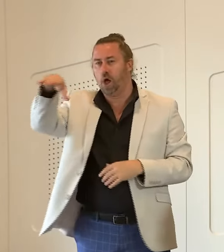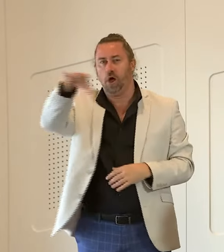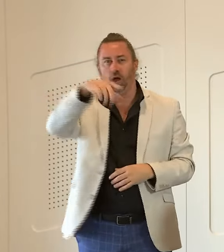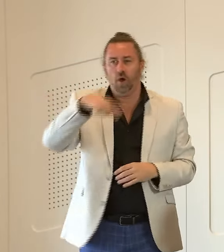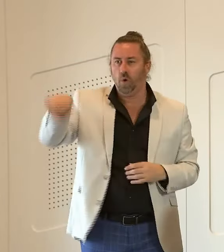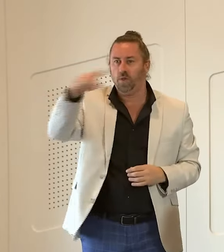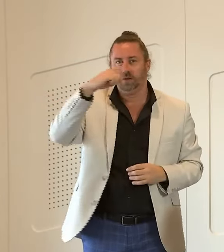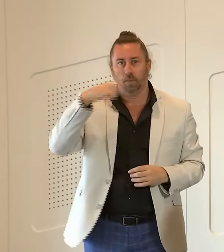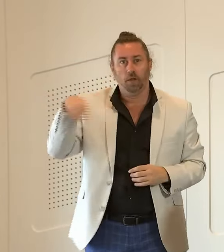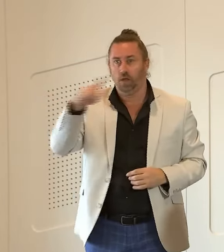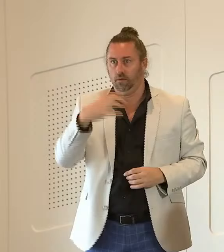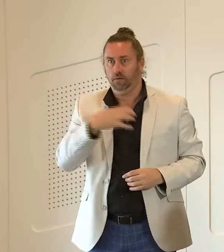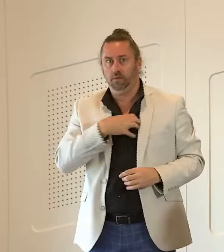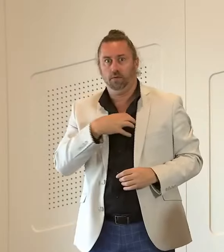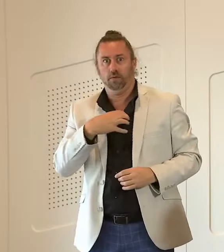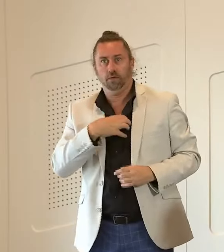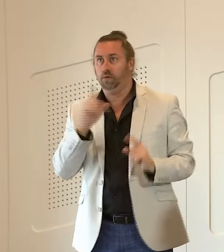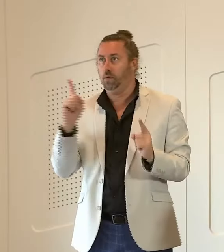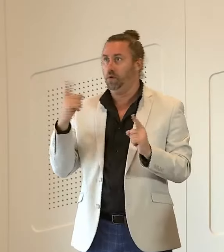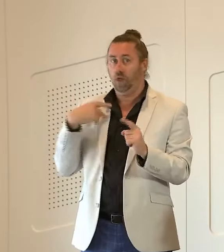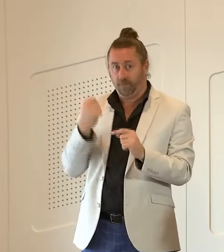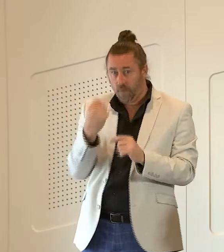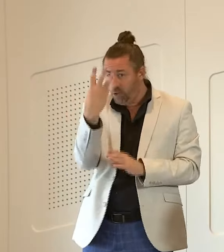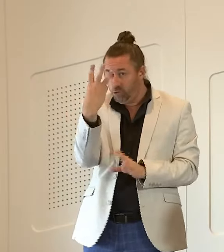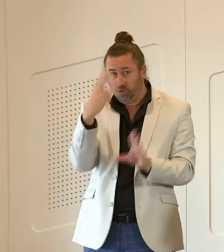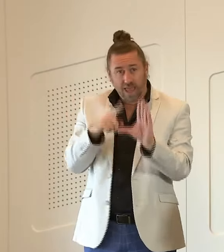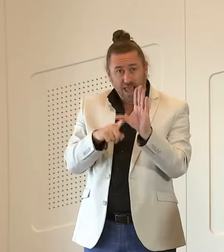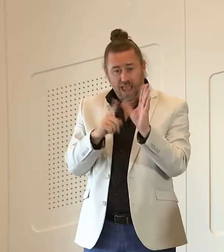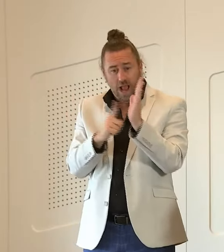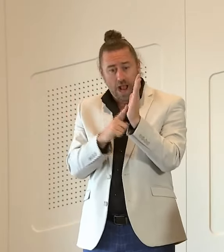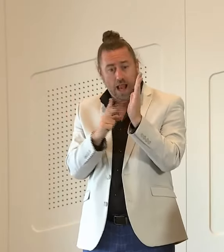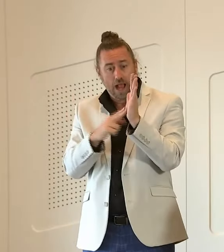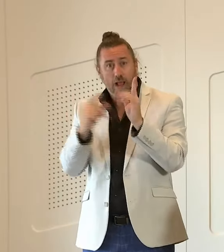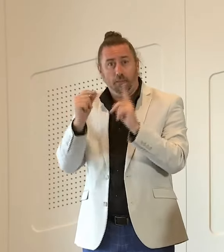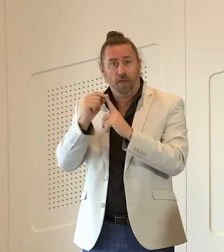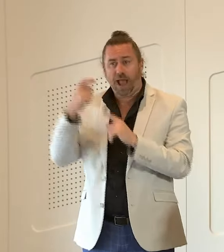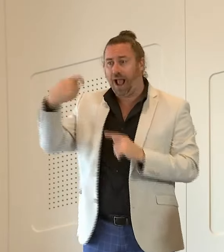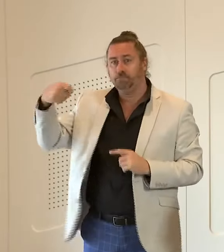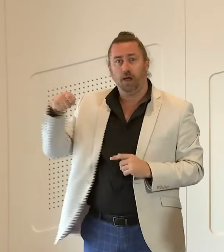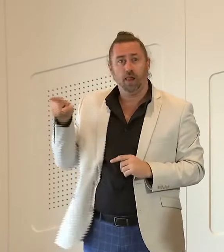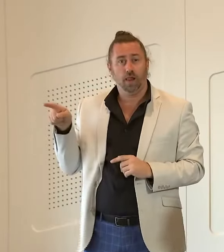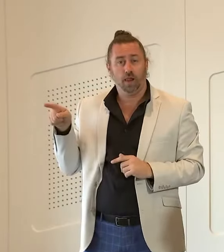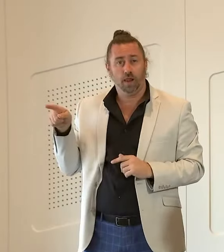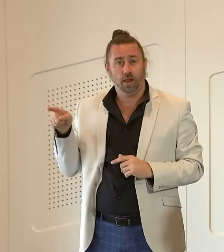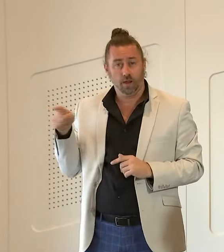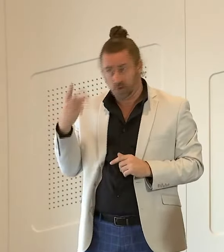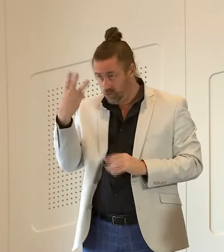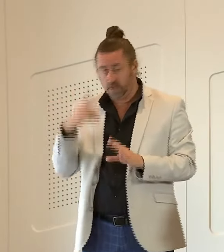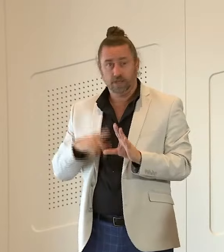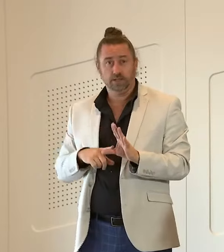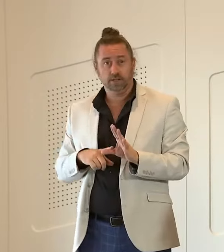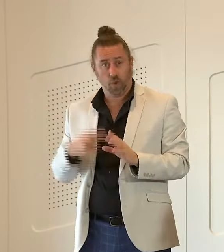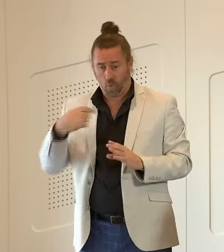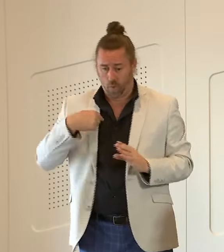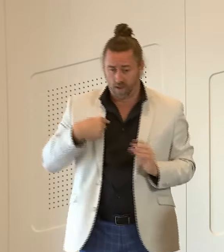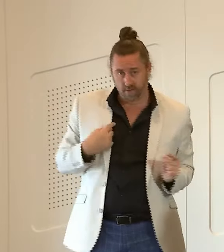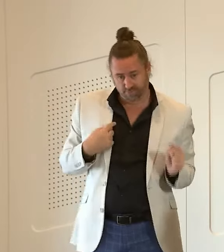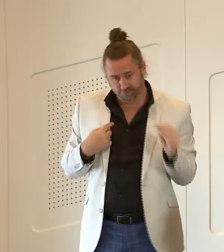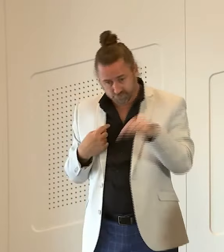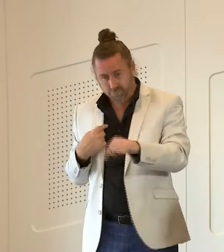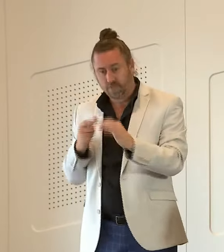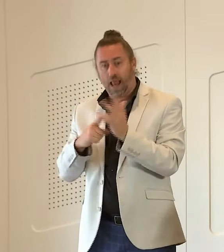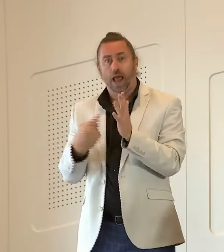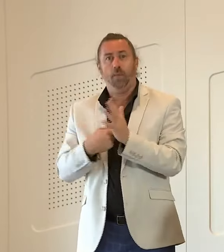fear and the culture that existed over that three years now we came in and we absolutely uh